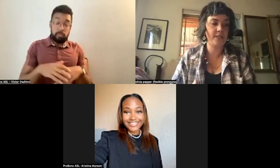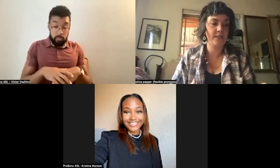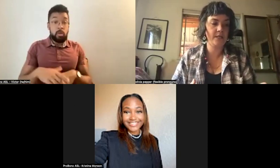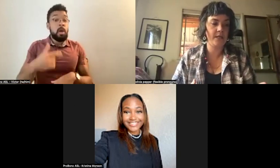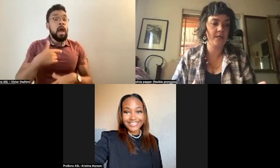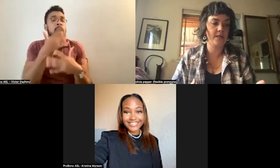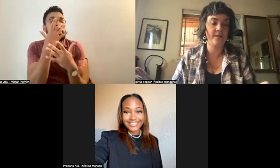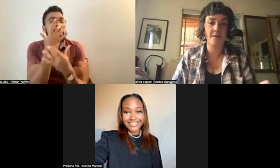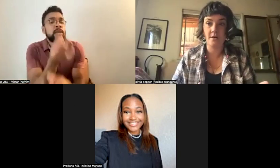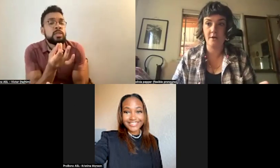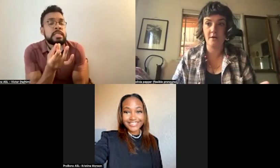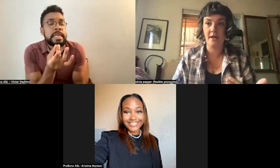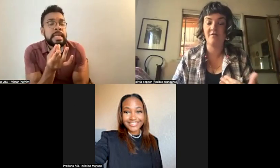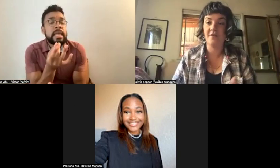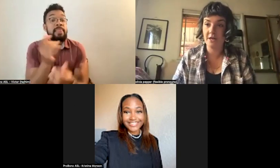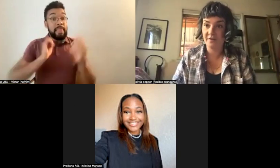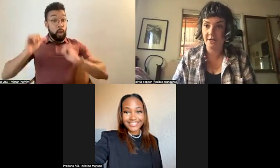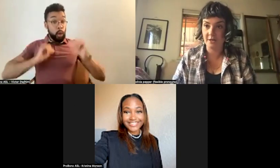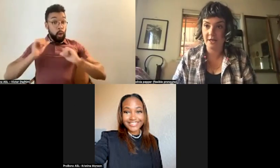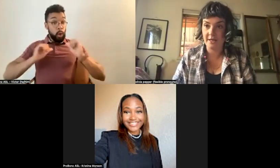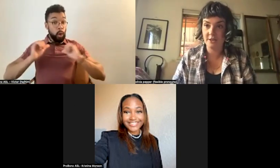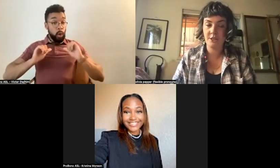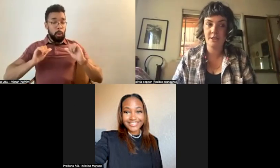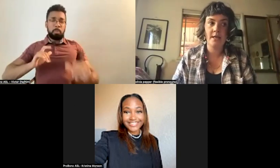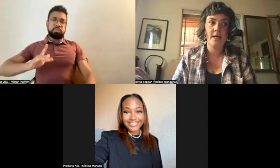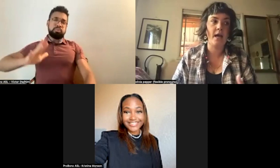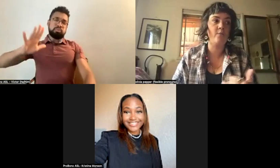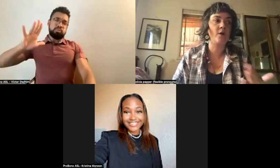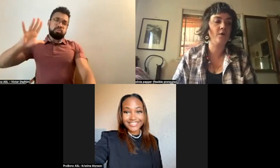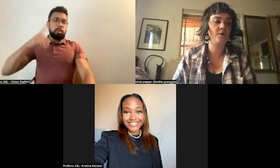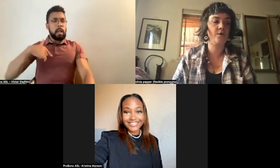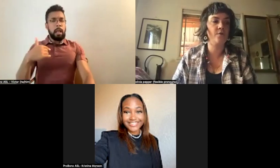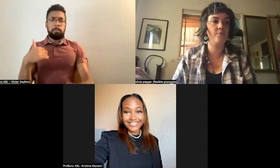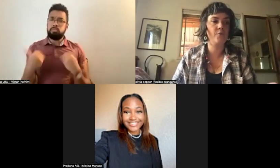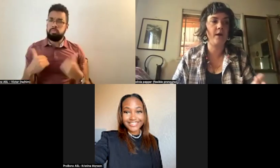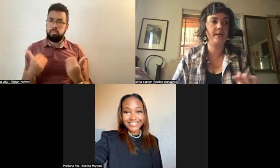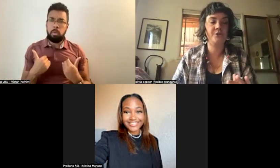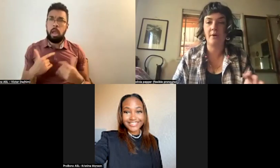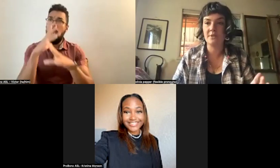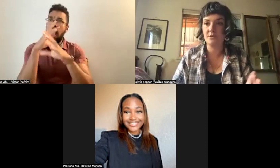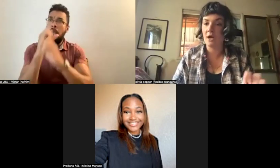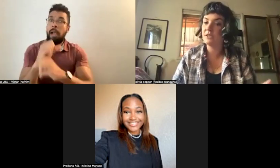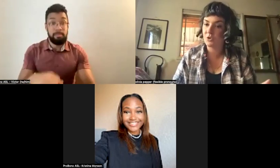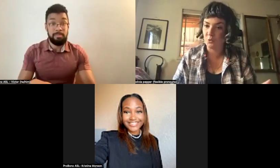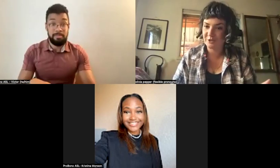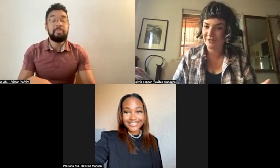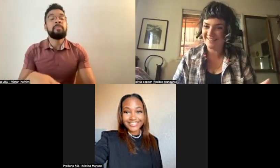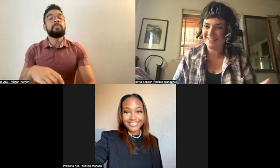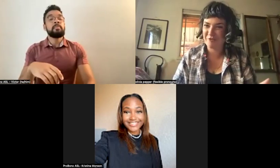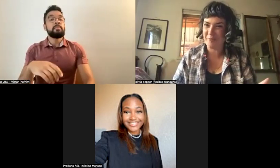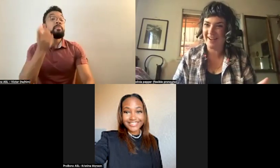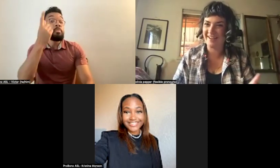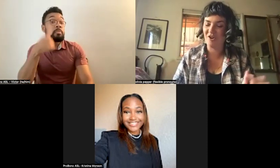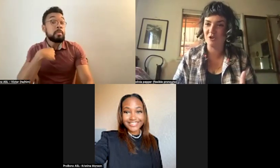interested in theater at a very, very early age. I was also brought into, I was unschooled